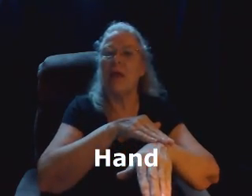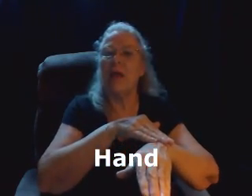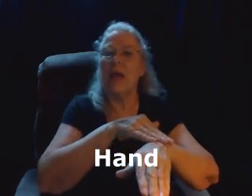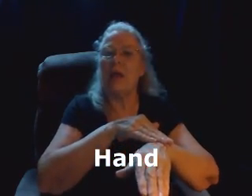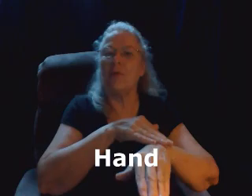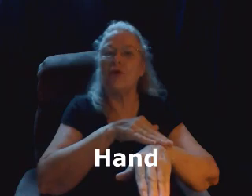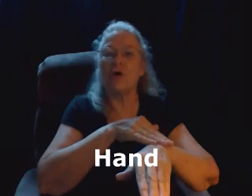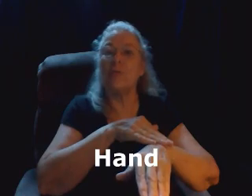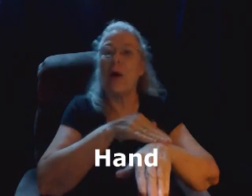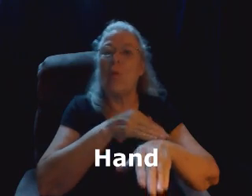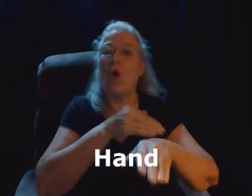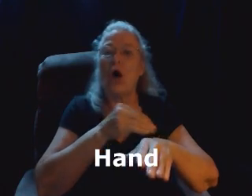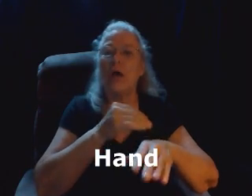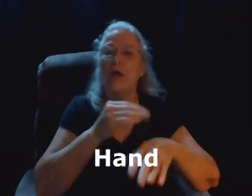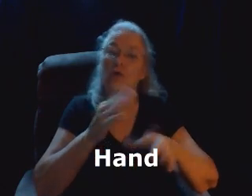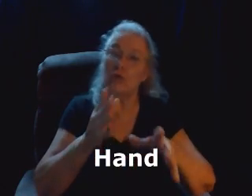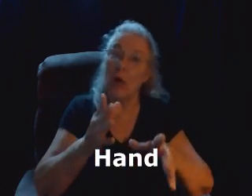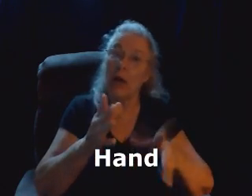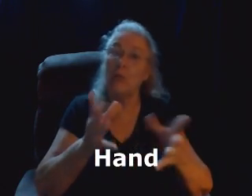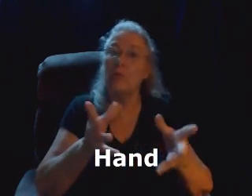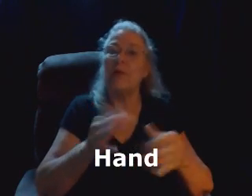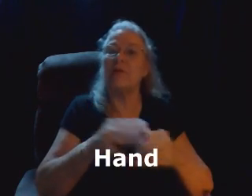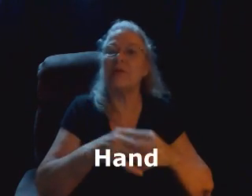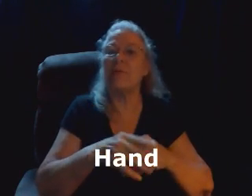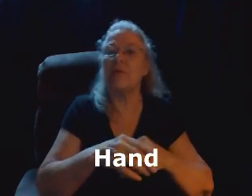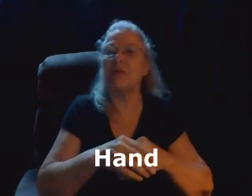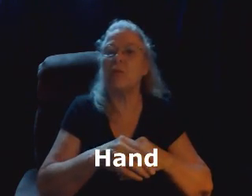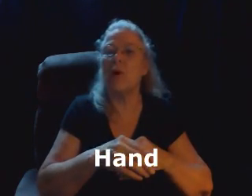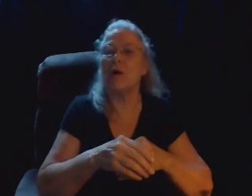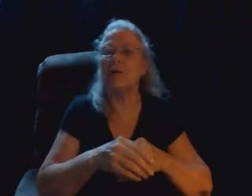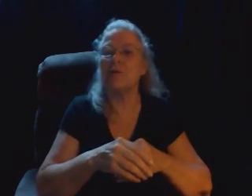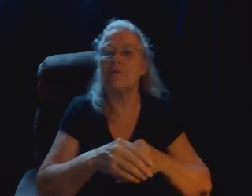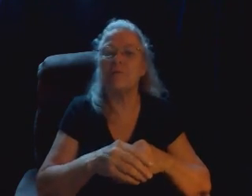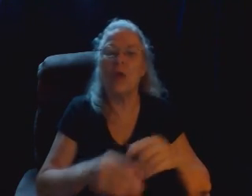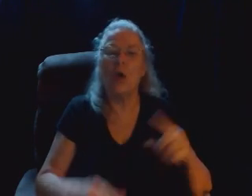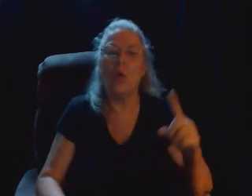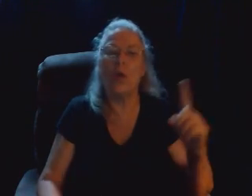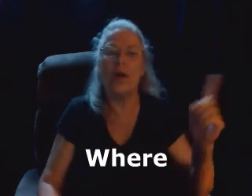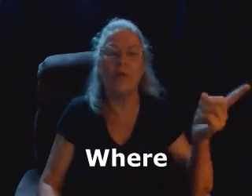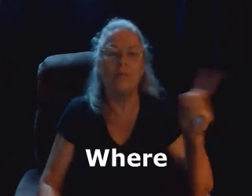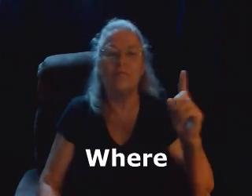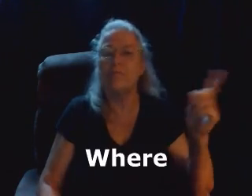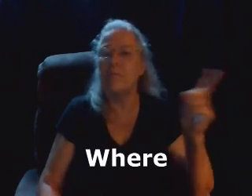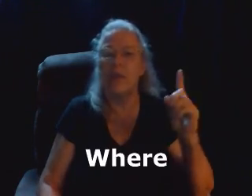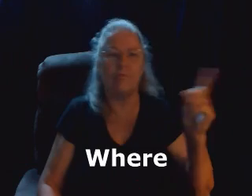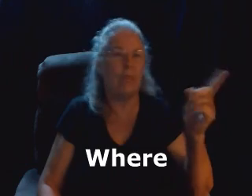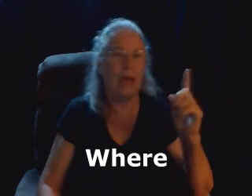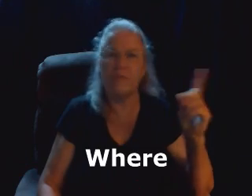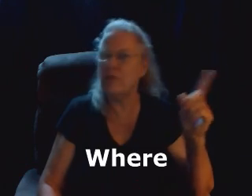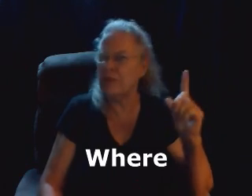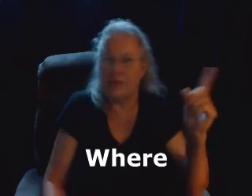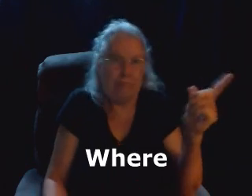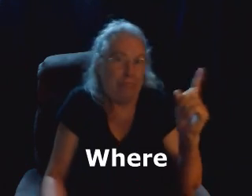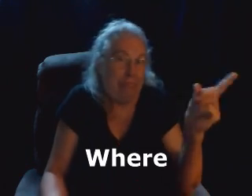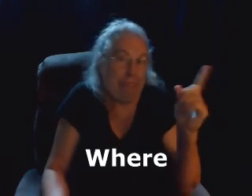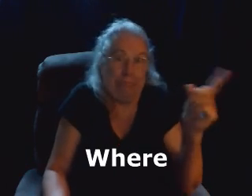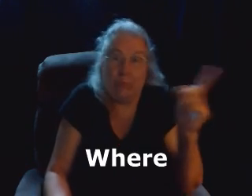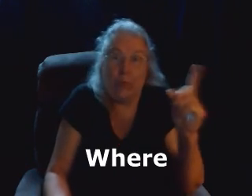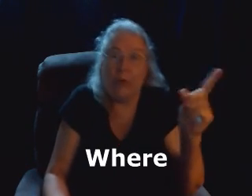And we talked about walk. Tried would be the same thing as walked. Where? And back and forth. Where